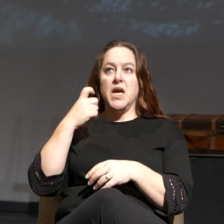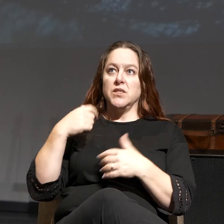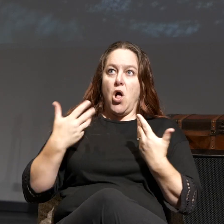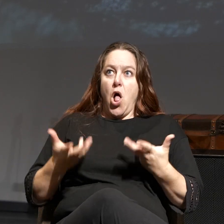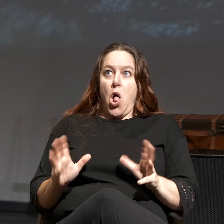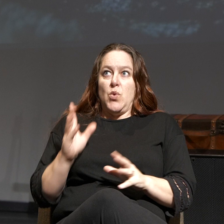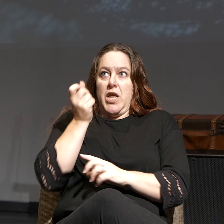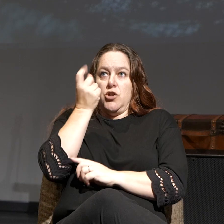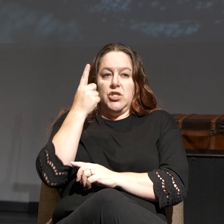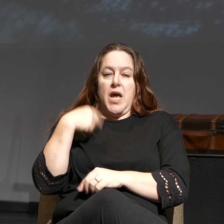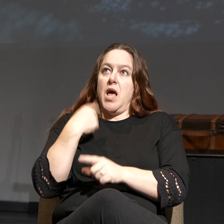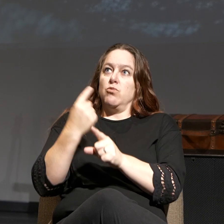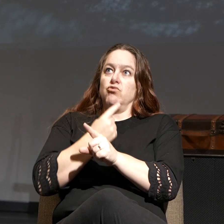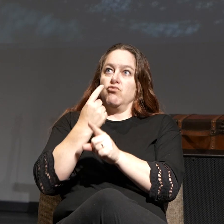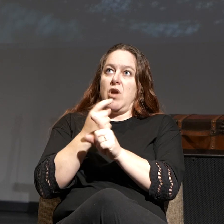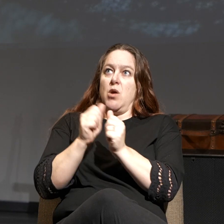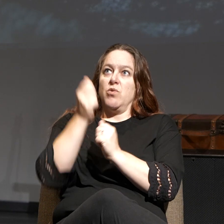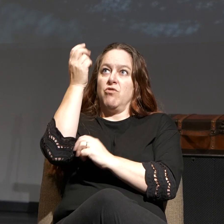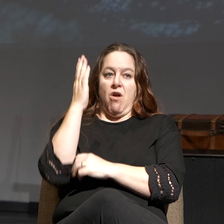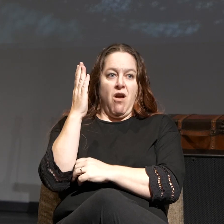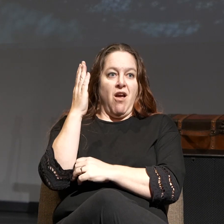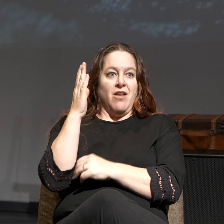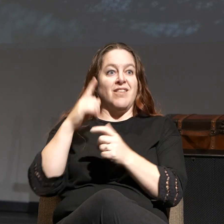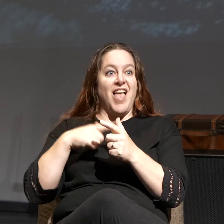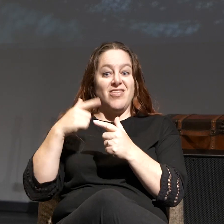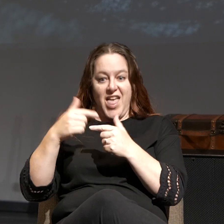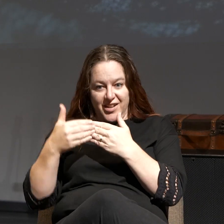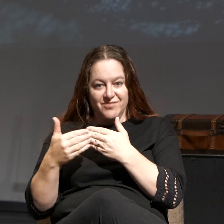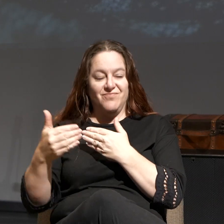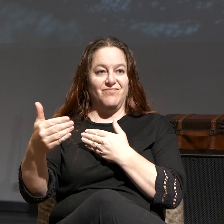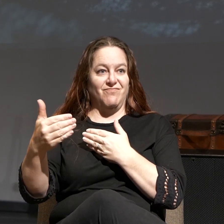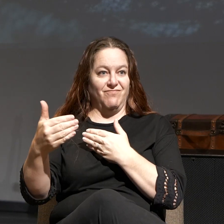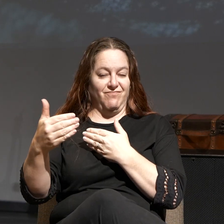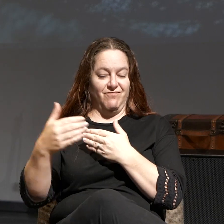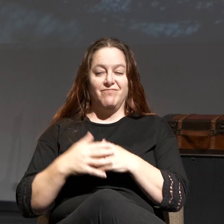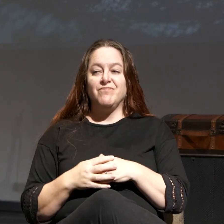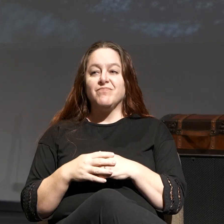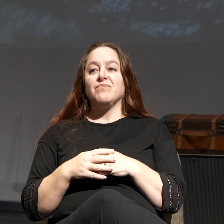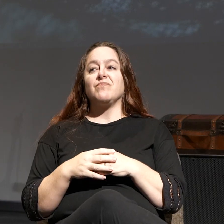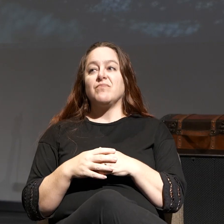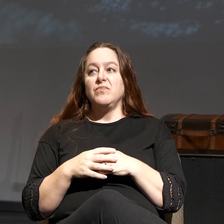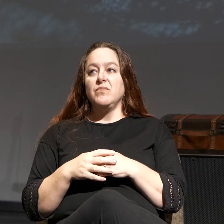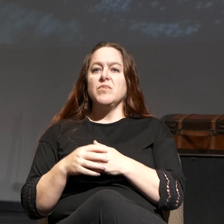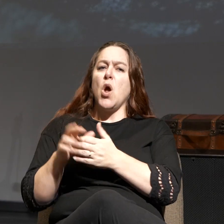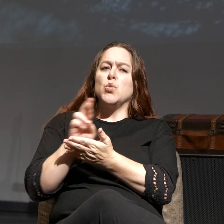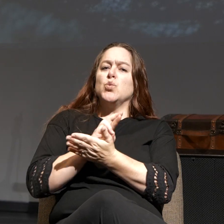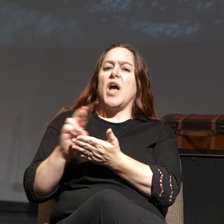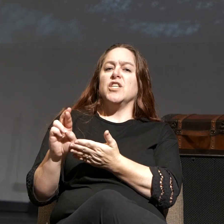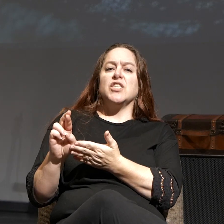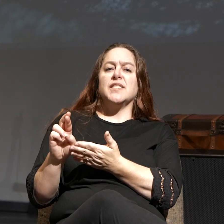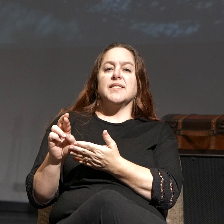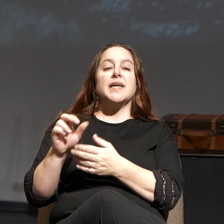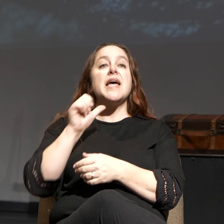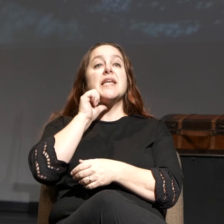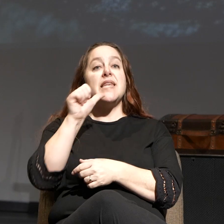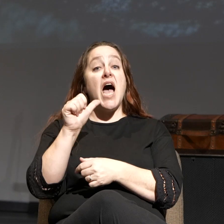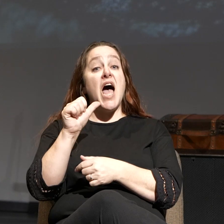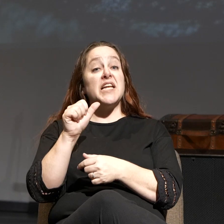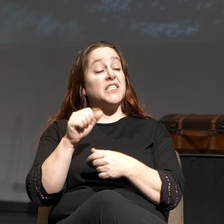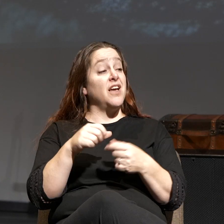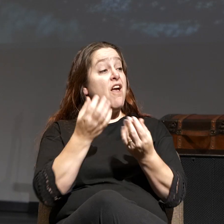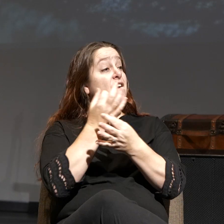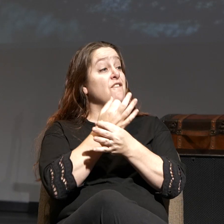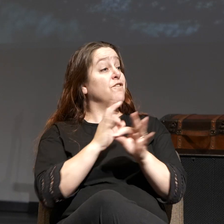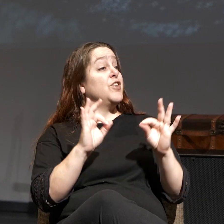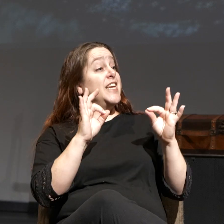God through Jesus Christ, this is what that looks like. And so righteousness is not freedom to sin